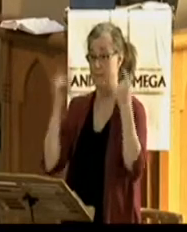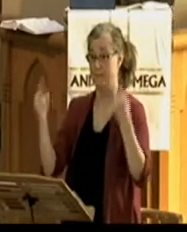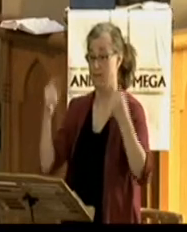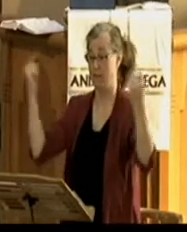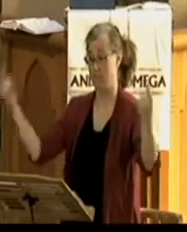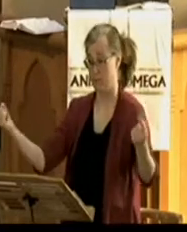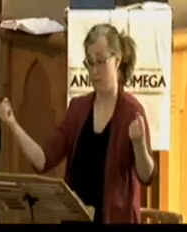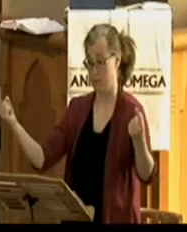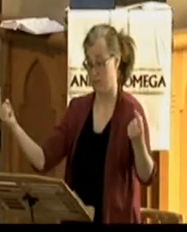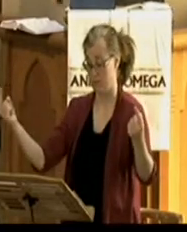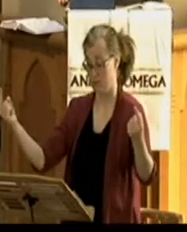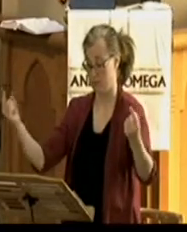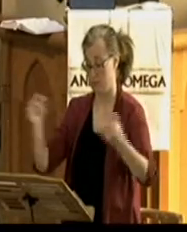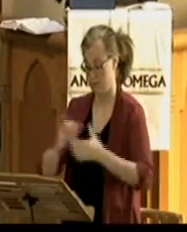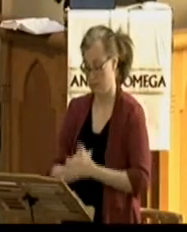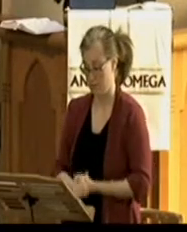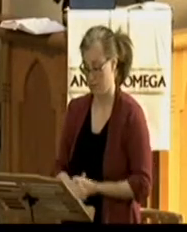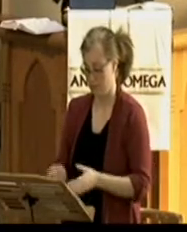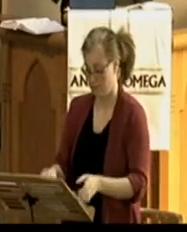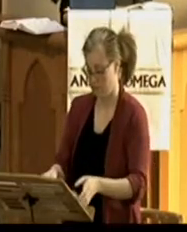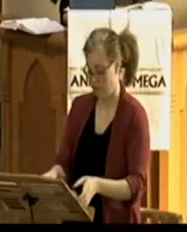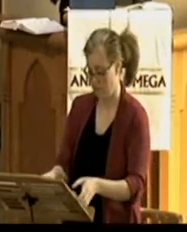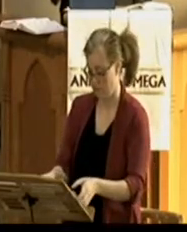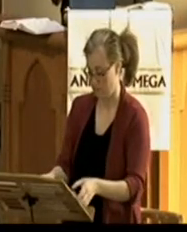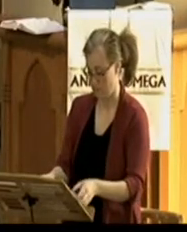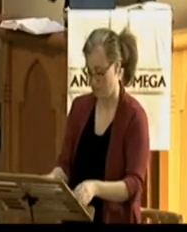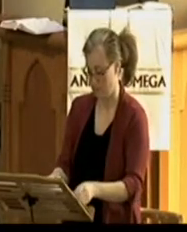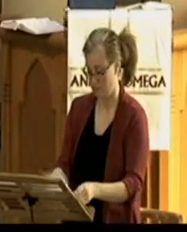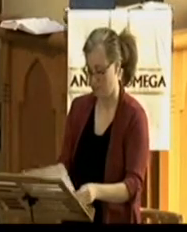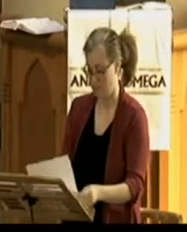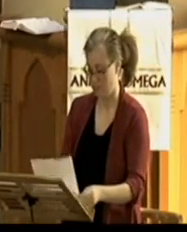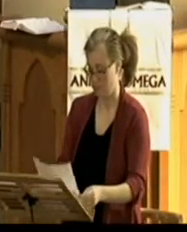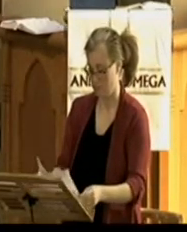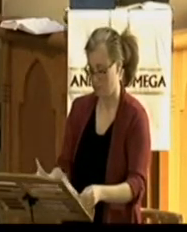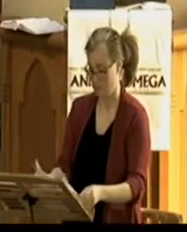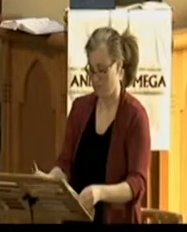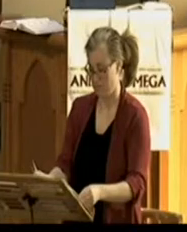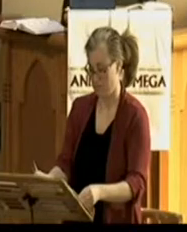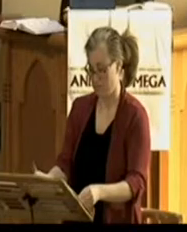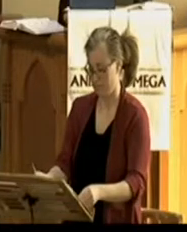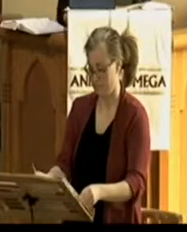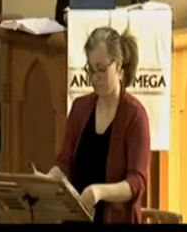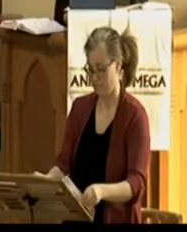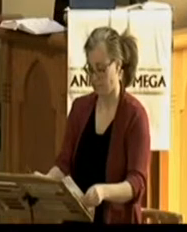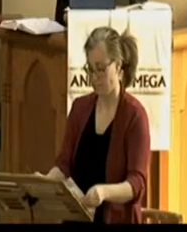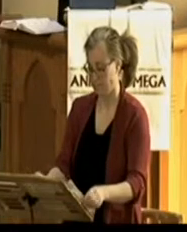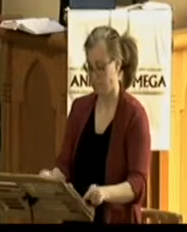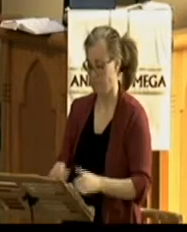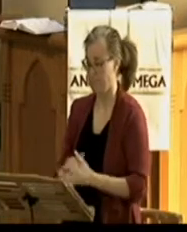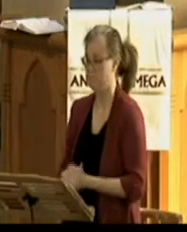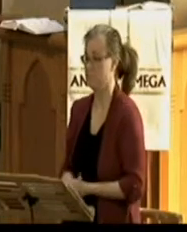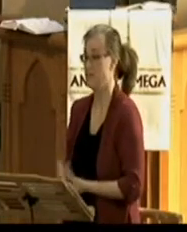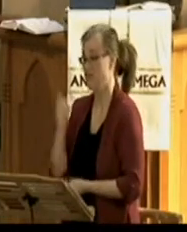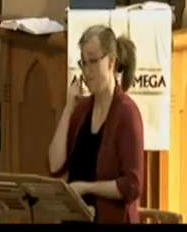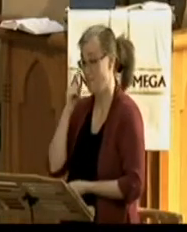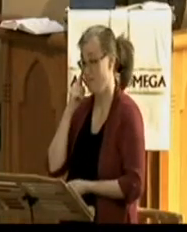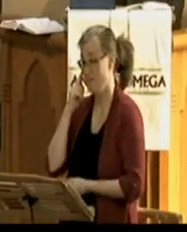to the tabernacle and to the temple. And you can look at even these resurrection appearances of Jesus and then to Pentecost as well.